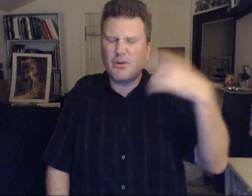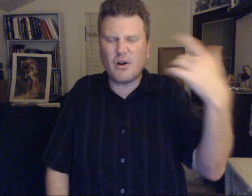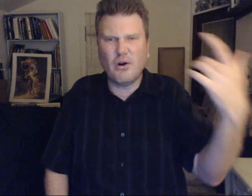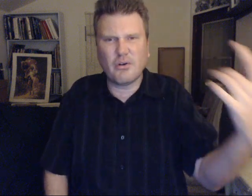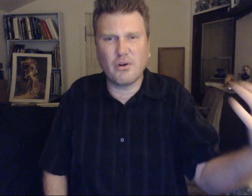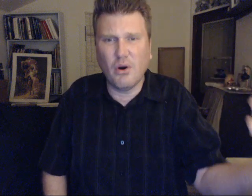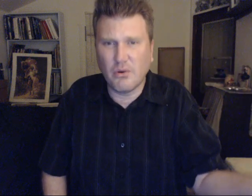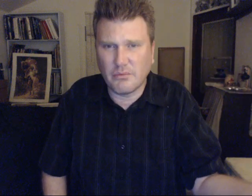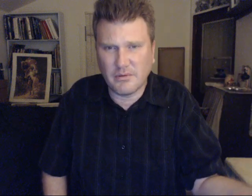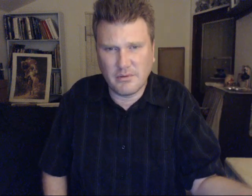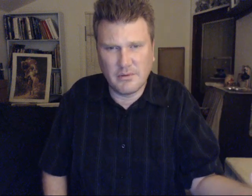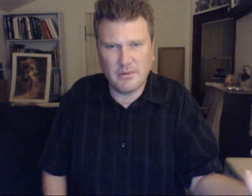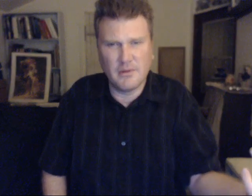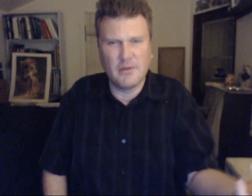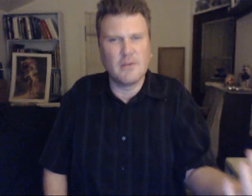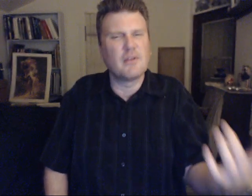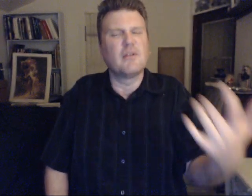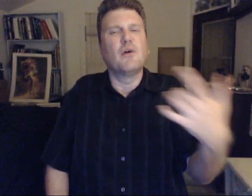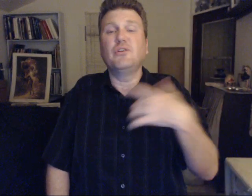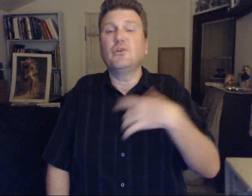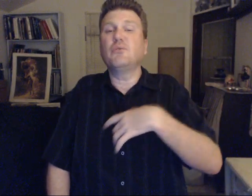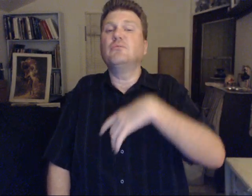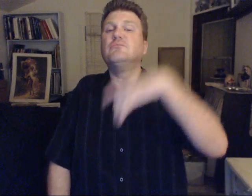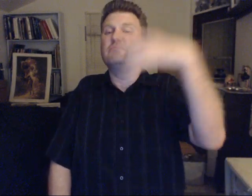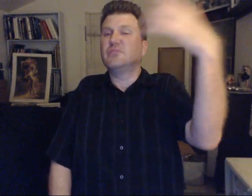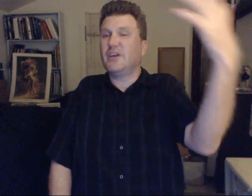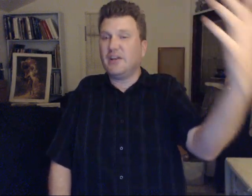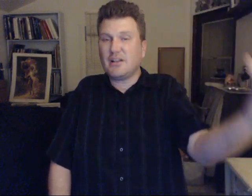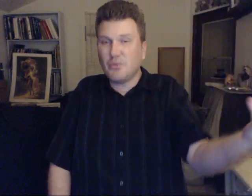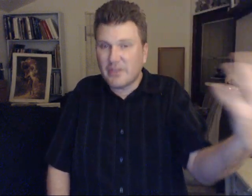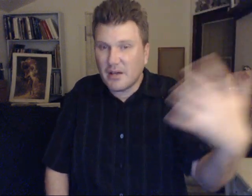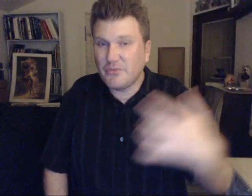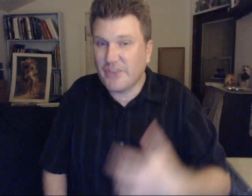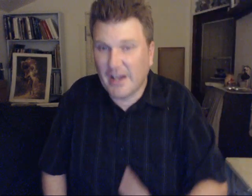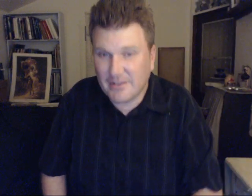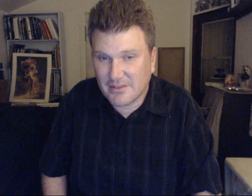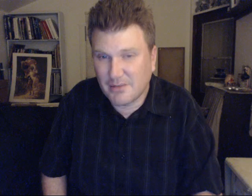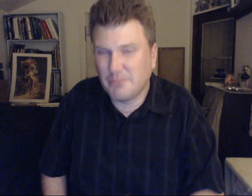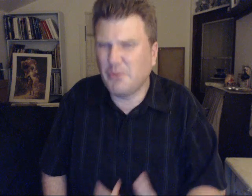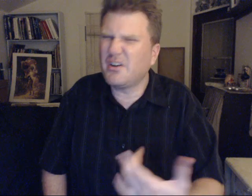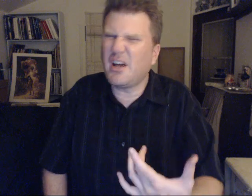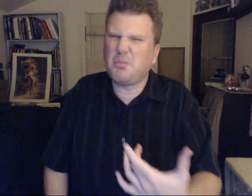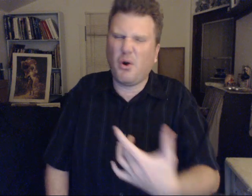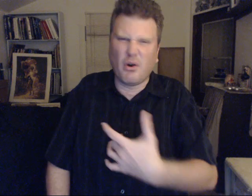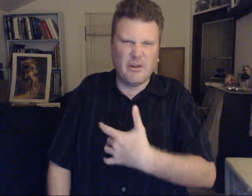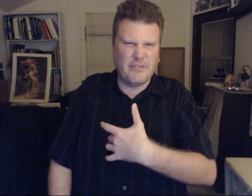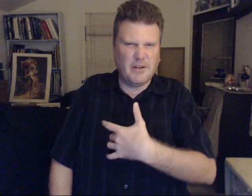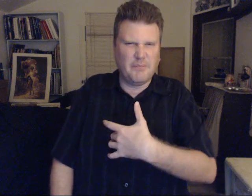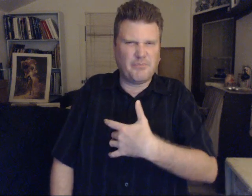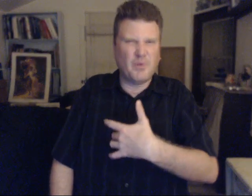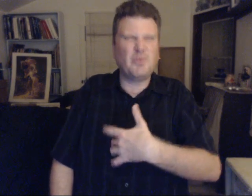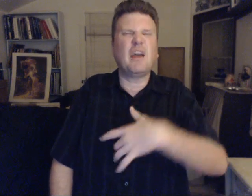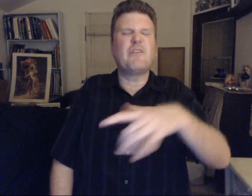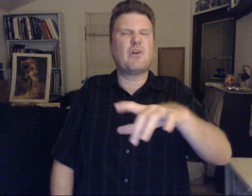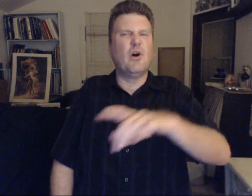are on our own. We do. Connect with them. Yes. But we are not part of them. We have our own.